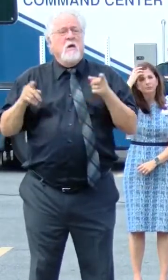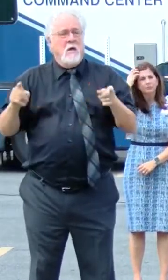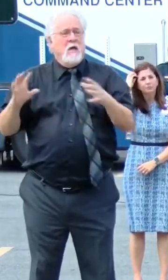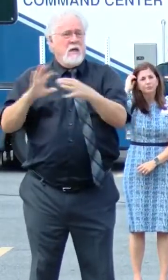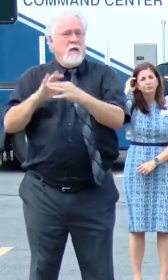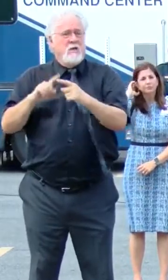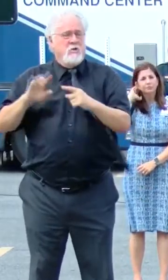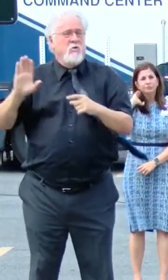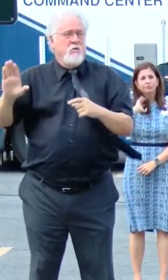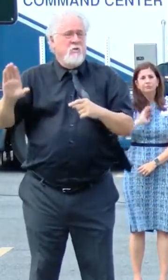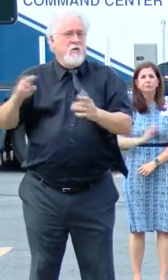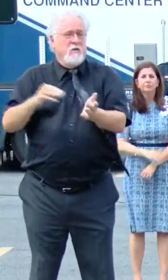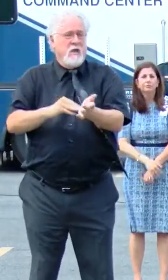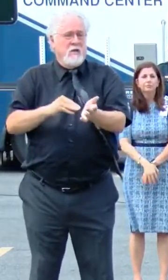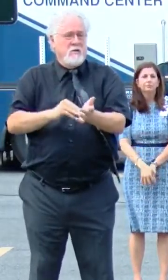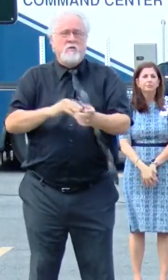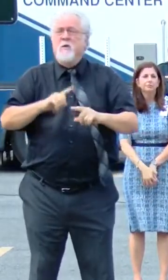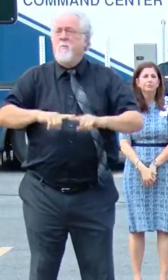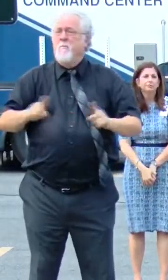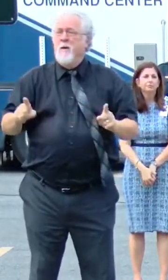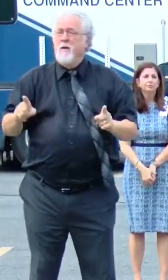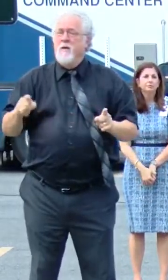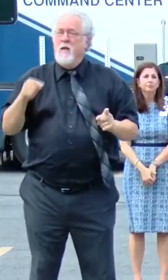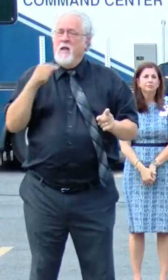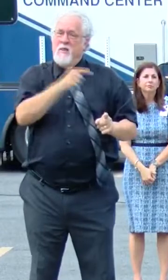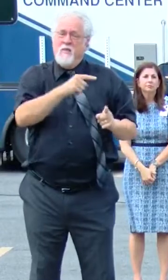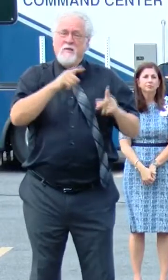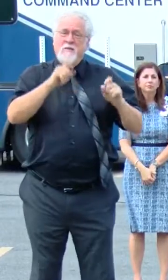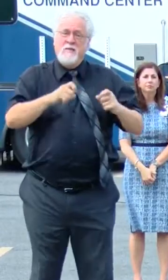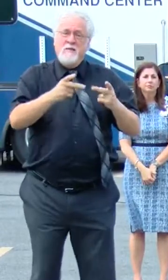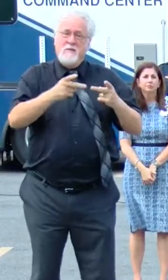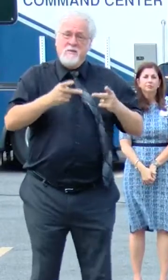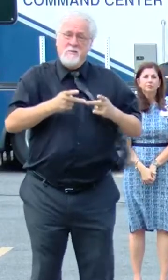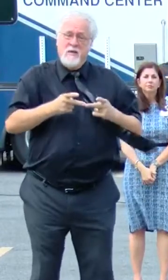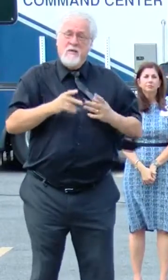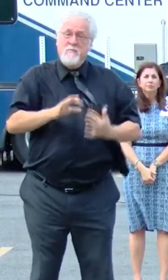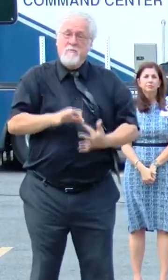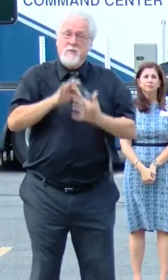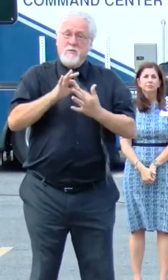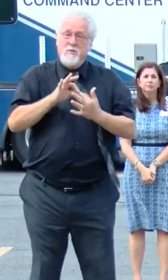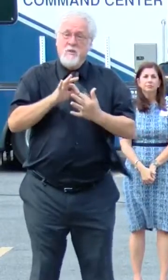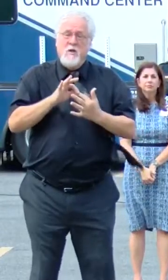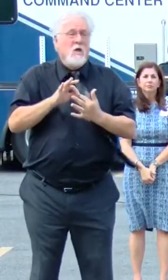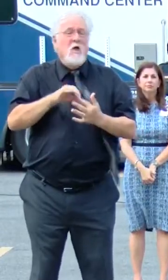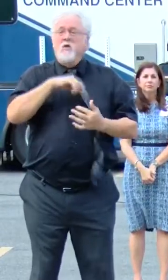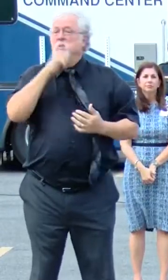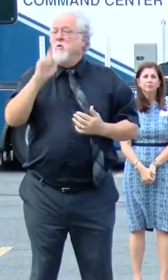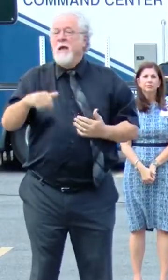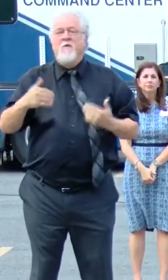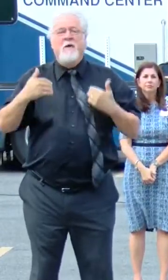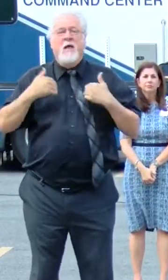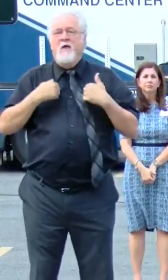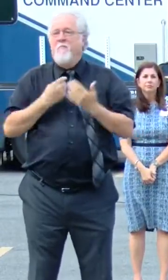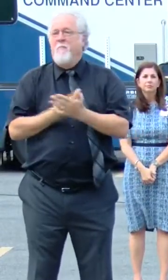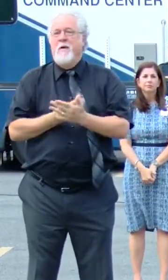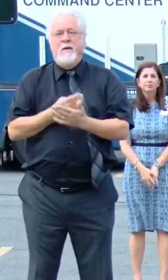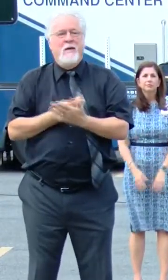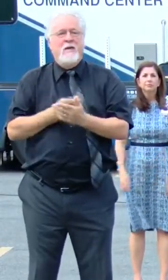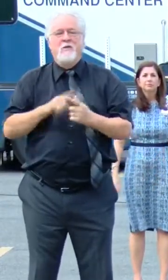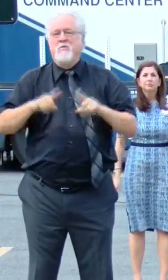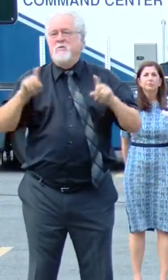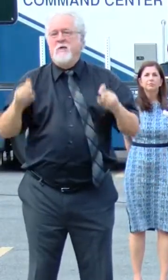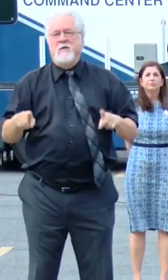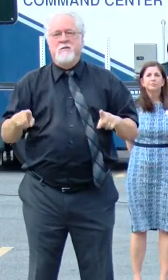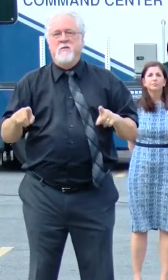connected to their physicians. But what makes this testing site unique is that you don't have to have money to be